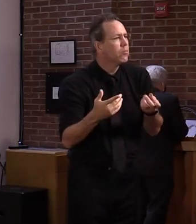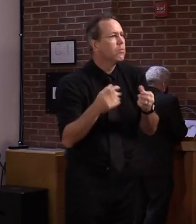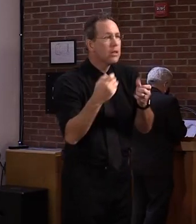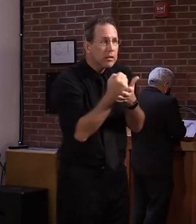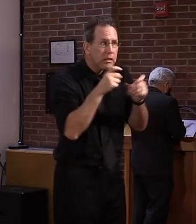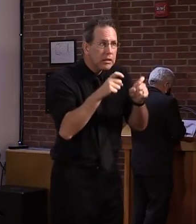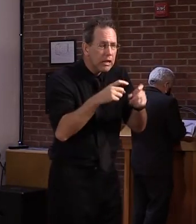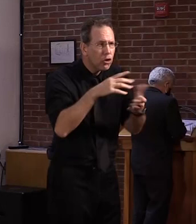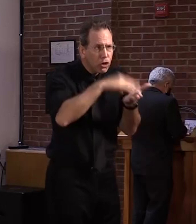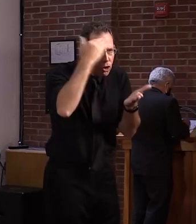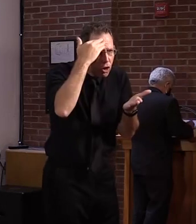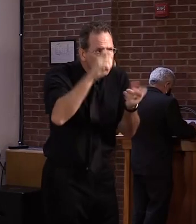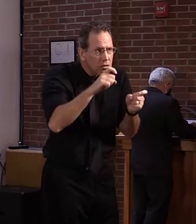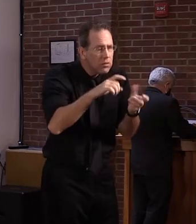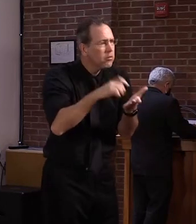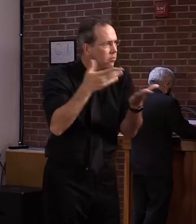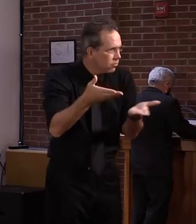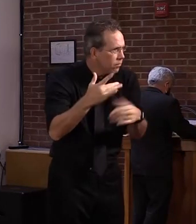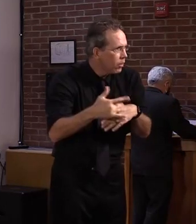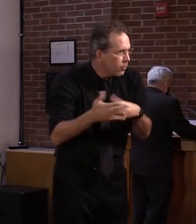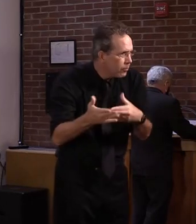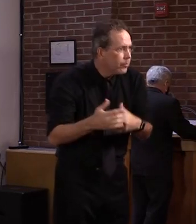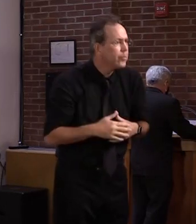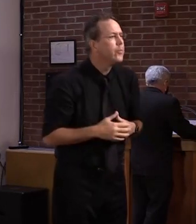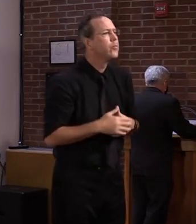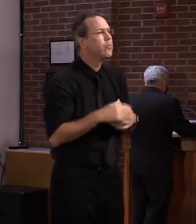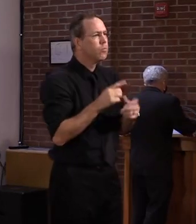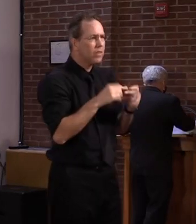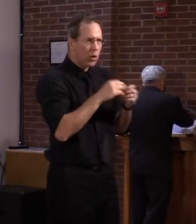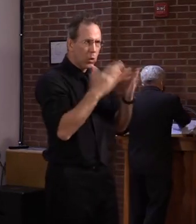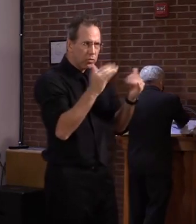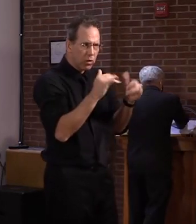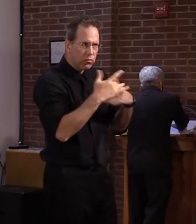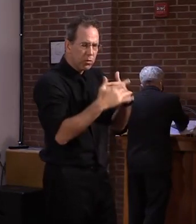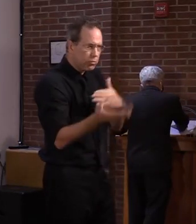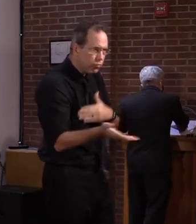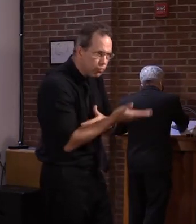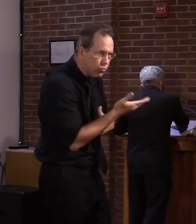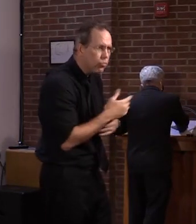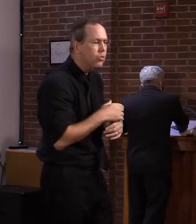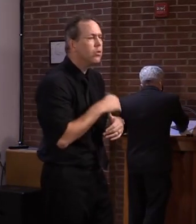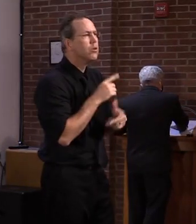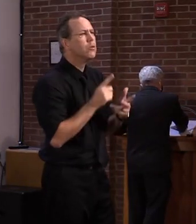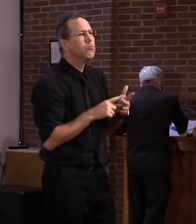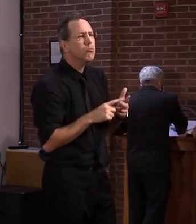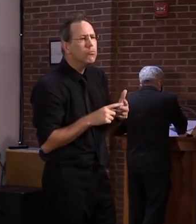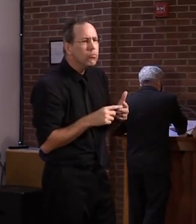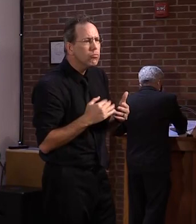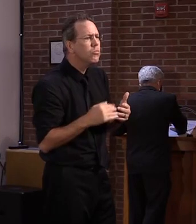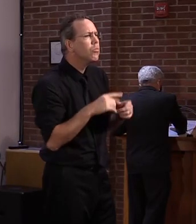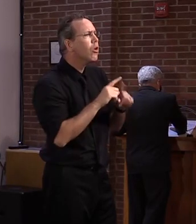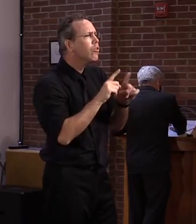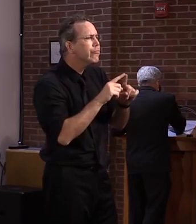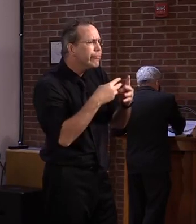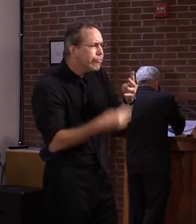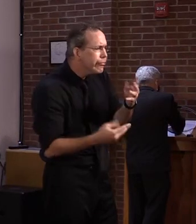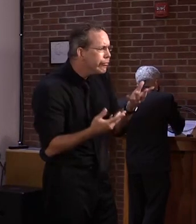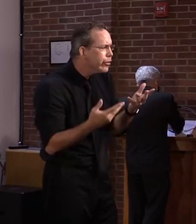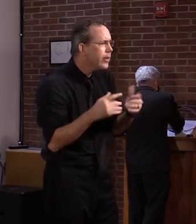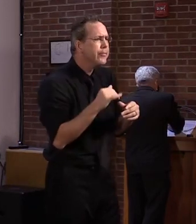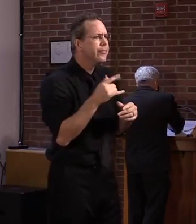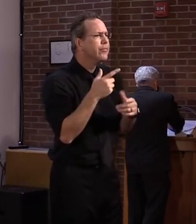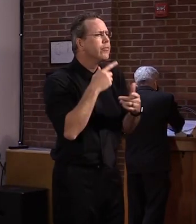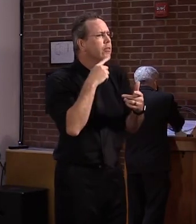motorcycle knowledge and skills testing. We have modified processes and made decisions on opportunities to